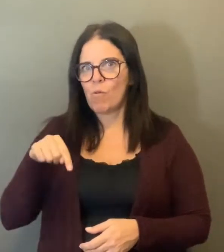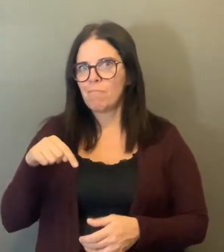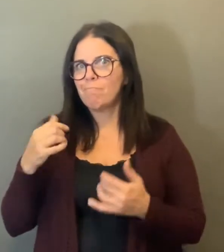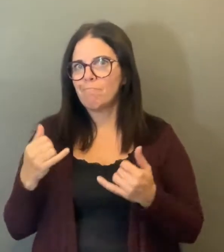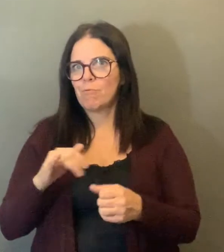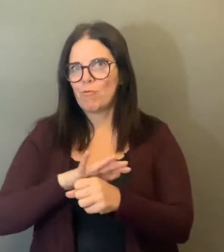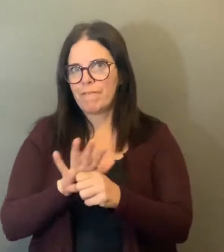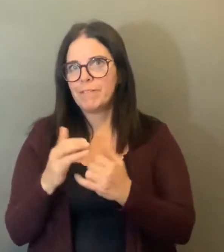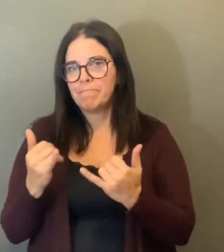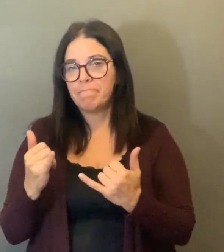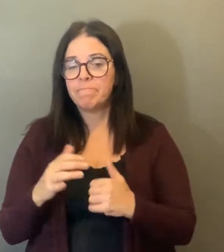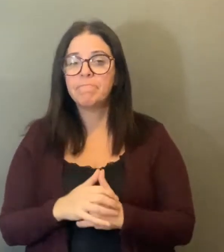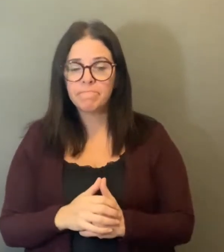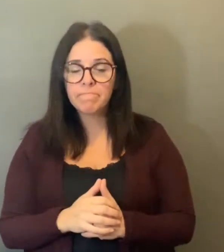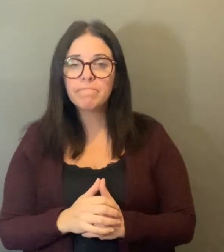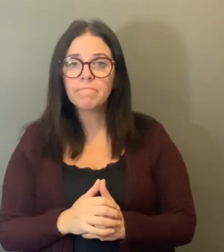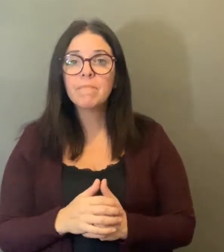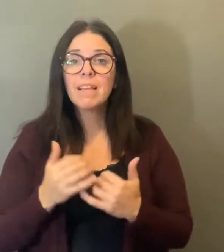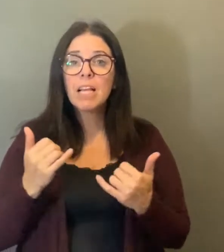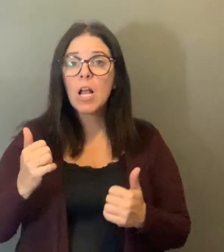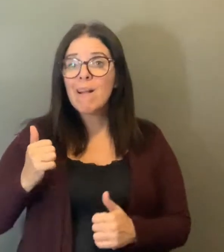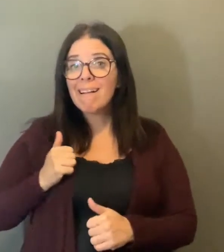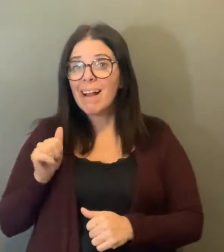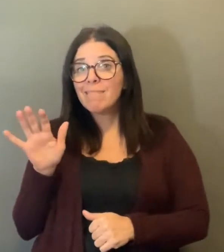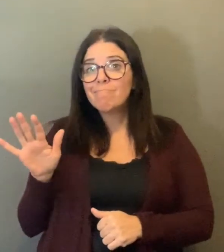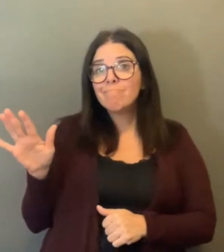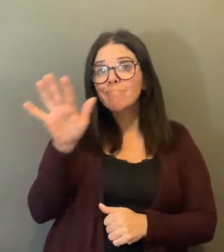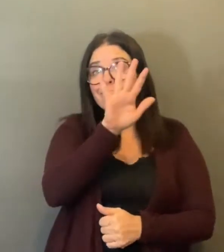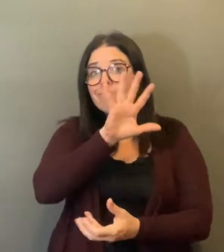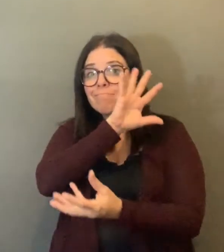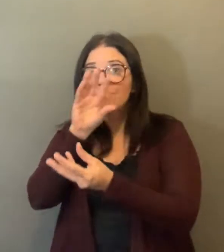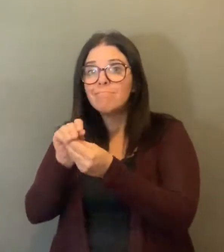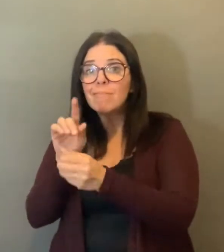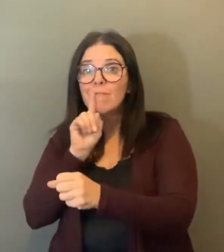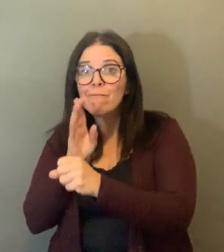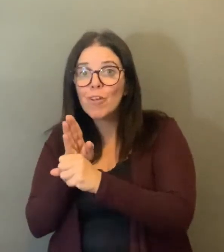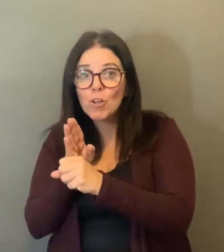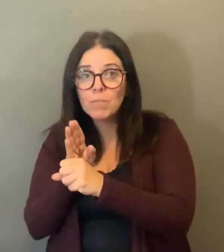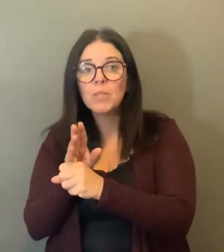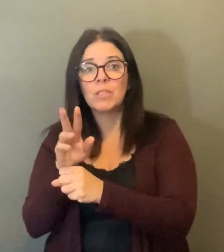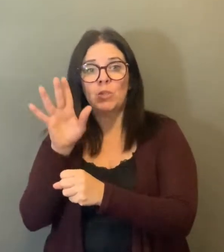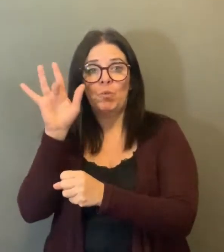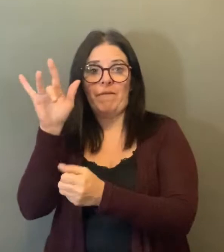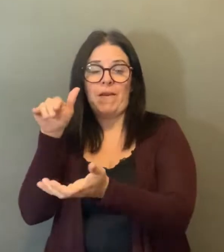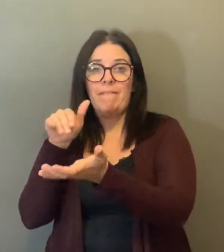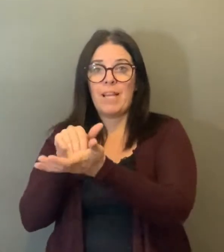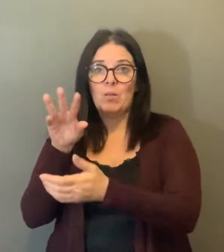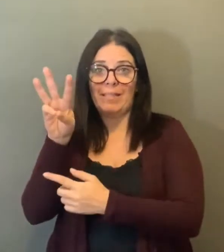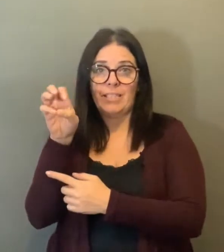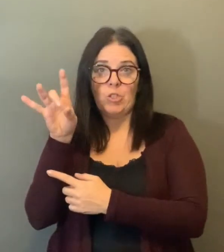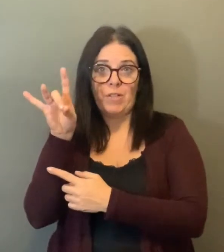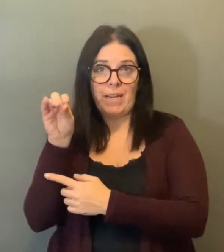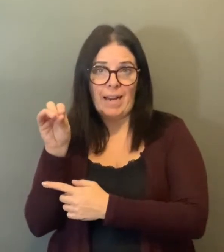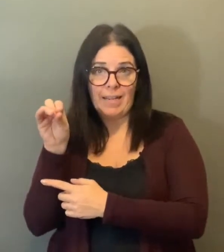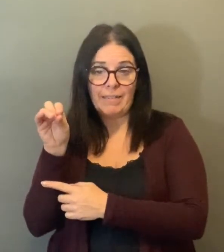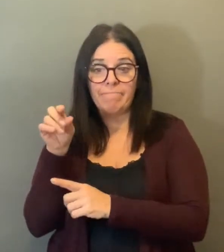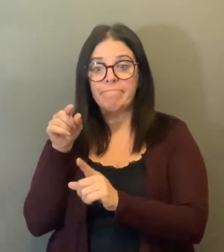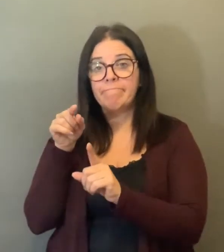eighty confirmed cases of COVID-19 in Canada and seven thousand four hundred and seventy cases in Ontario.